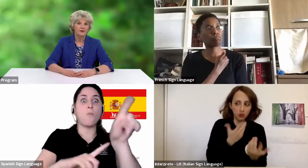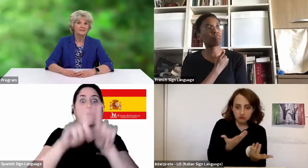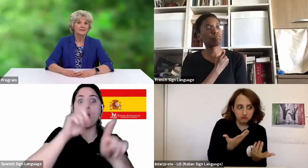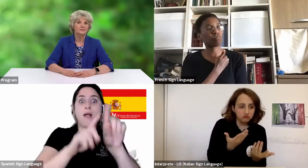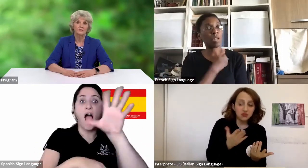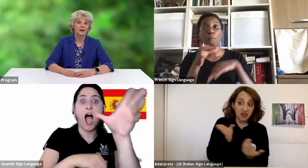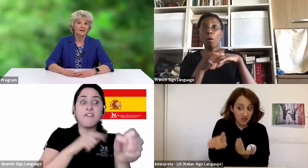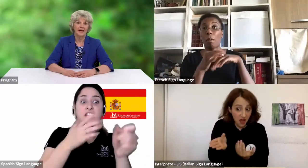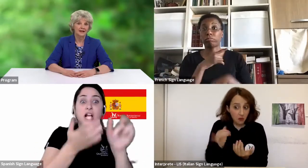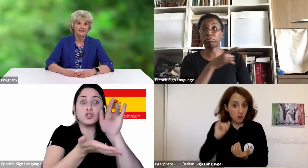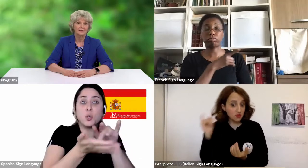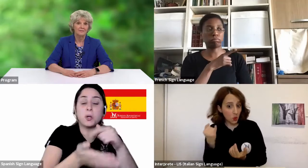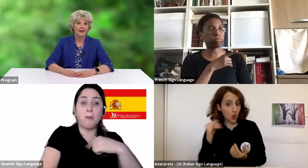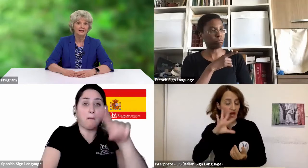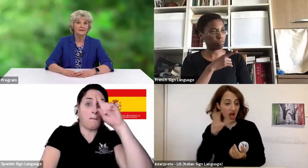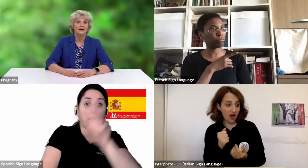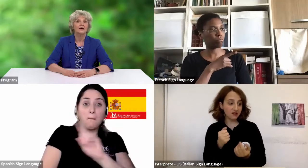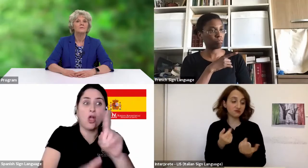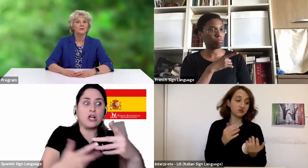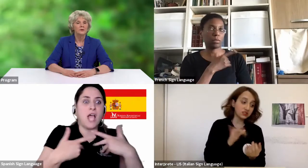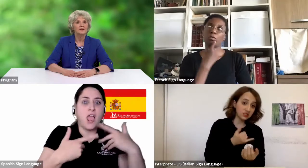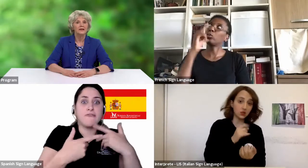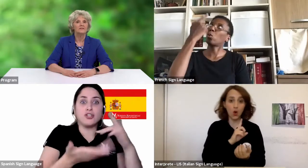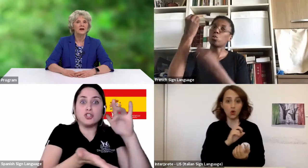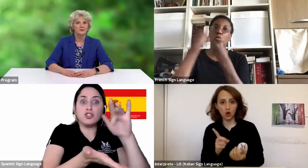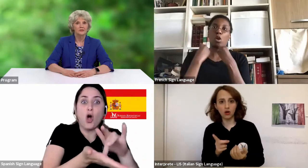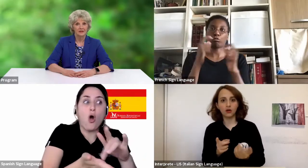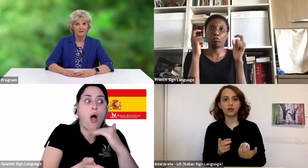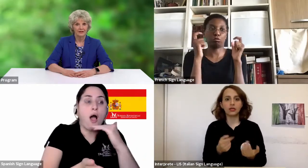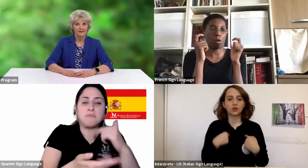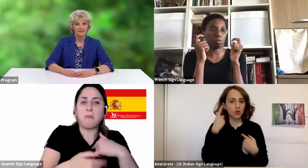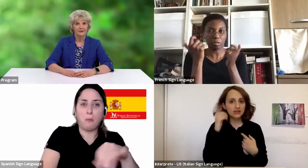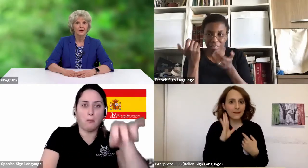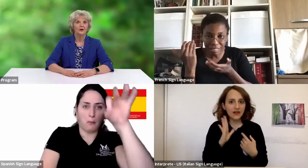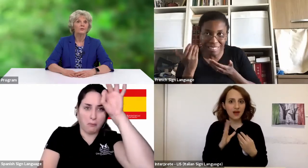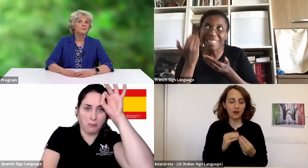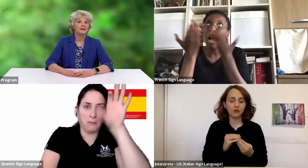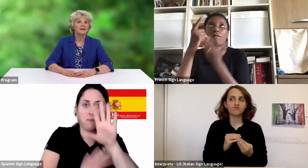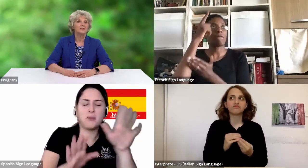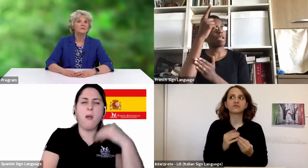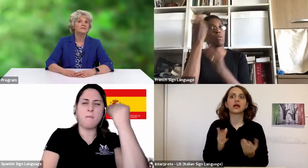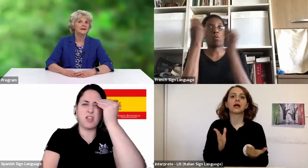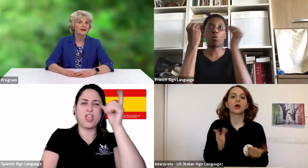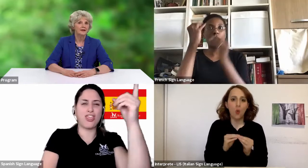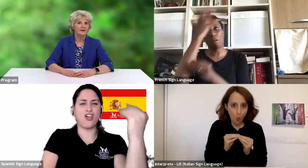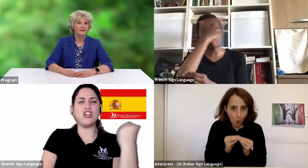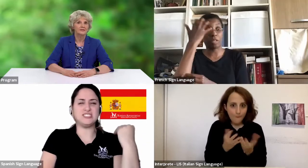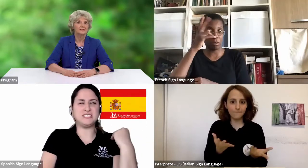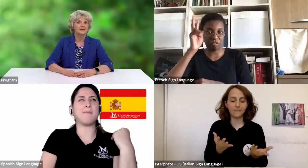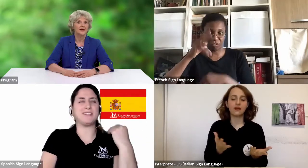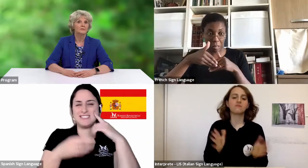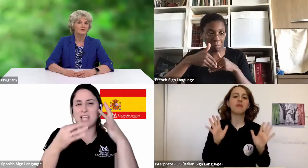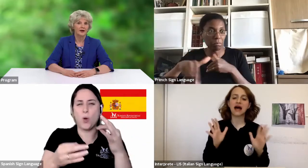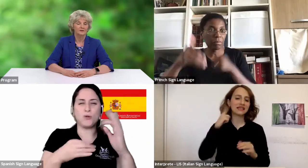sacrifices we might be asked to make. But we believed God was calling us. We believed He would take care of